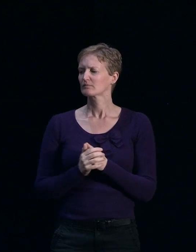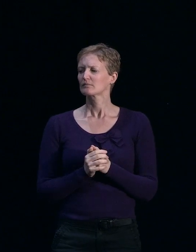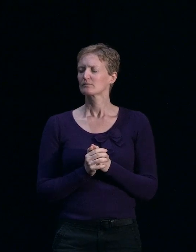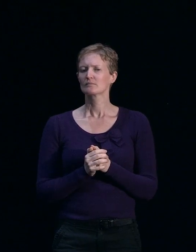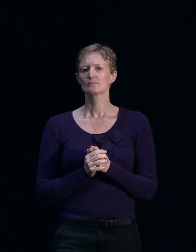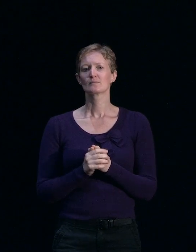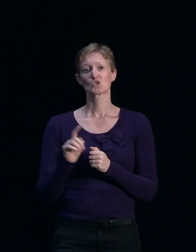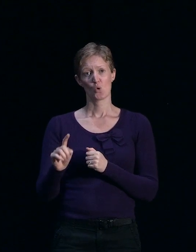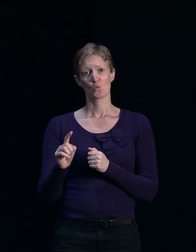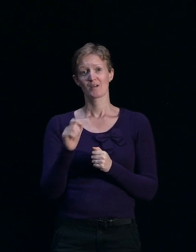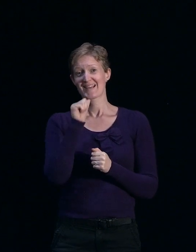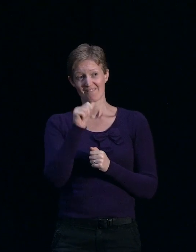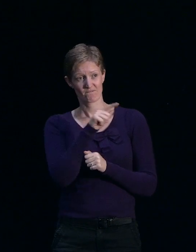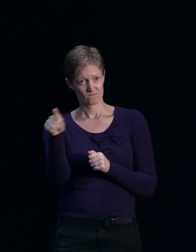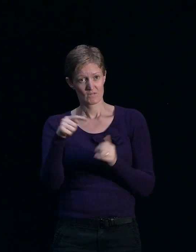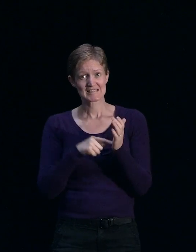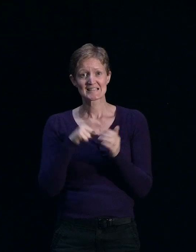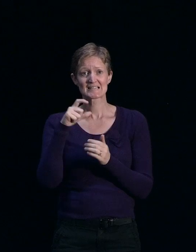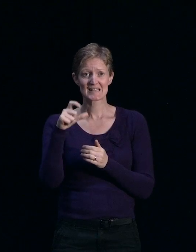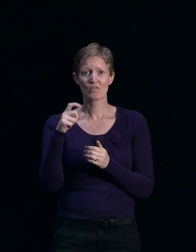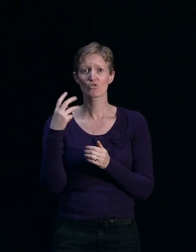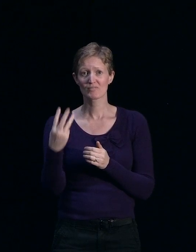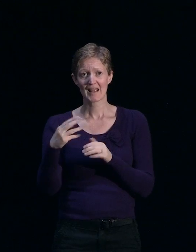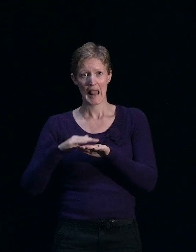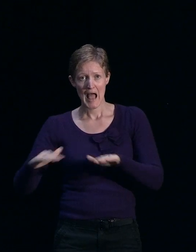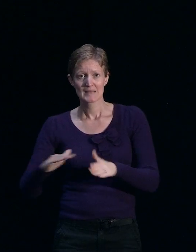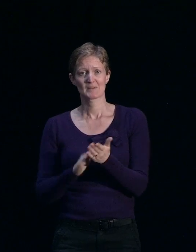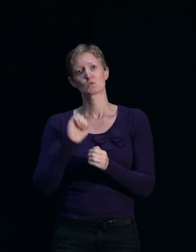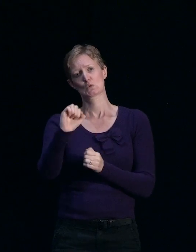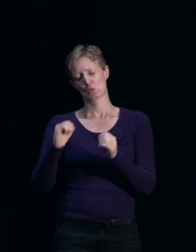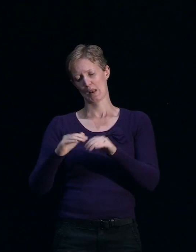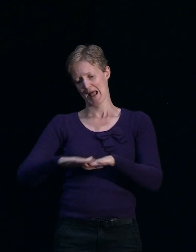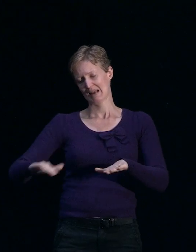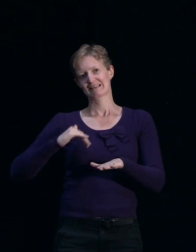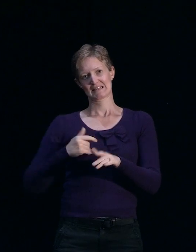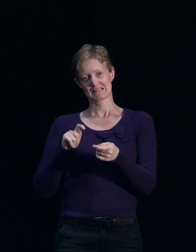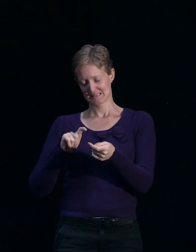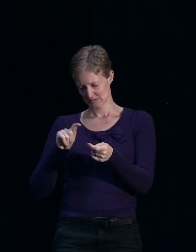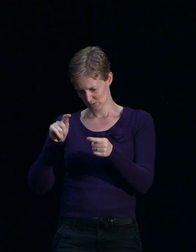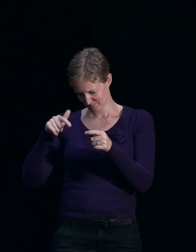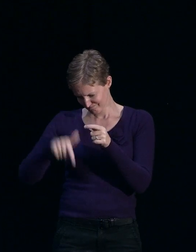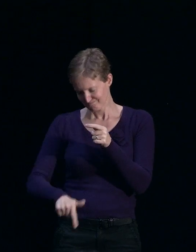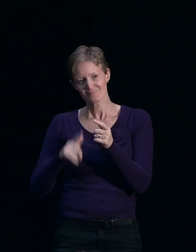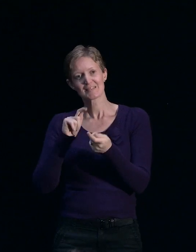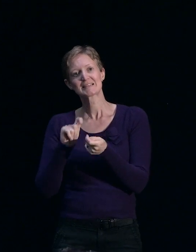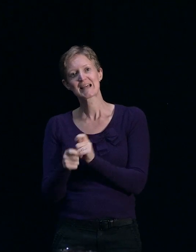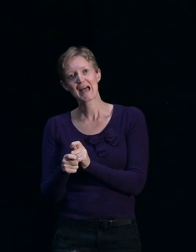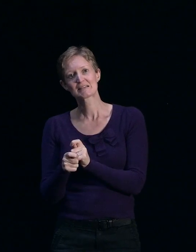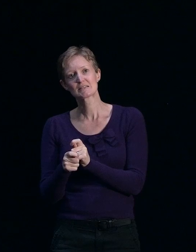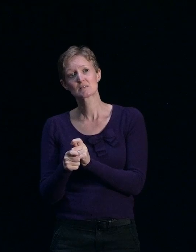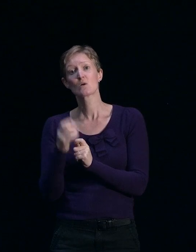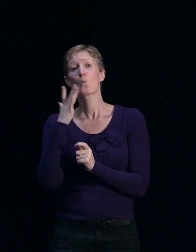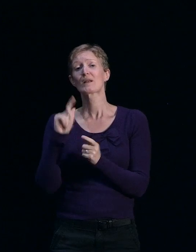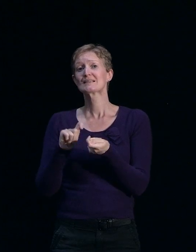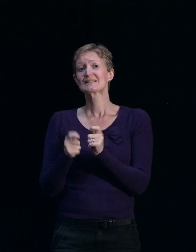it's got to be tested. That's the requirement. Now, once that testing is done, some of that land is very